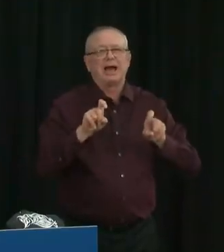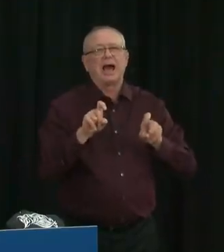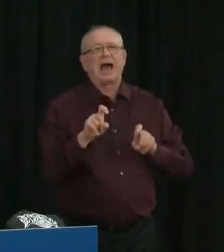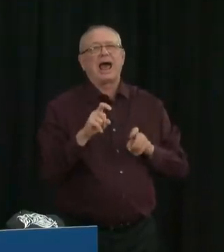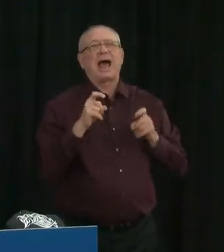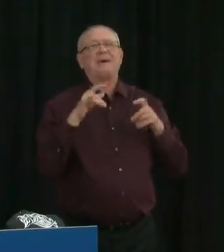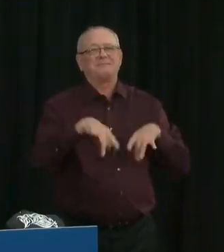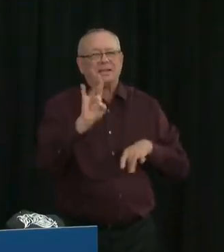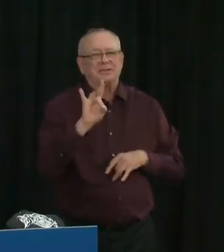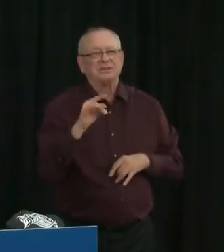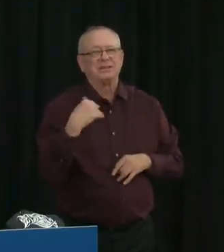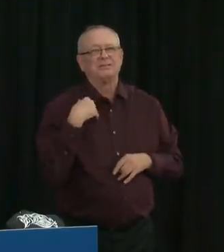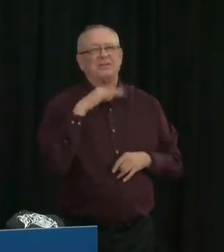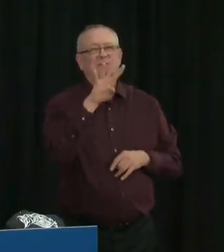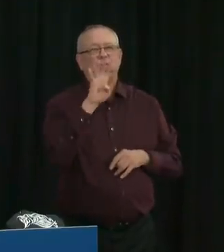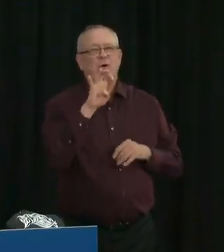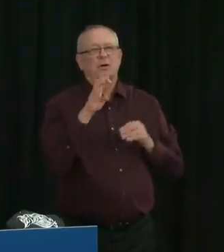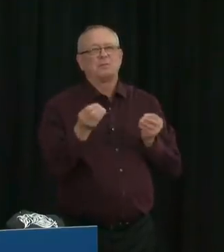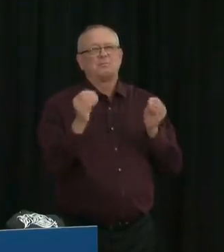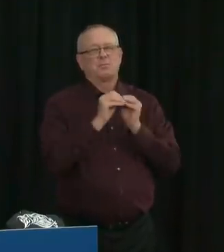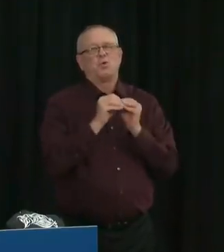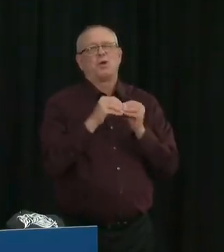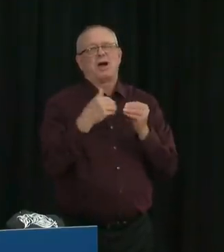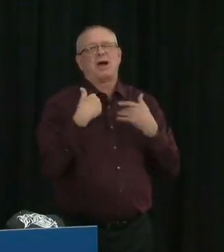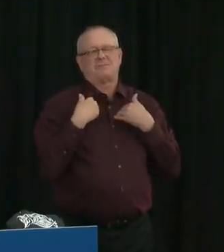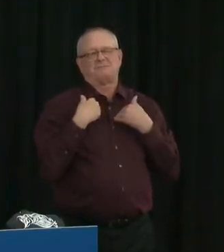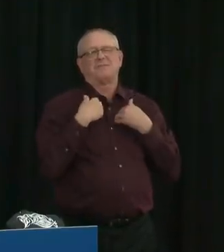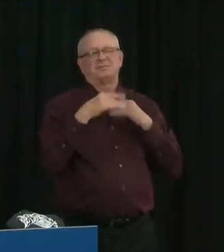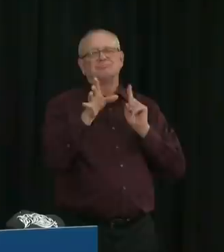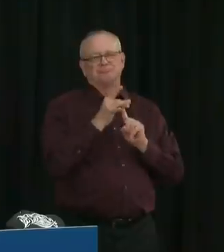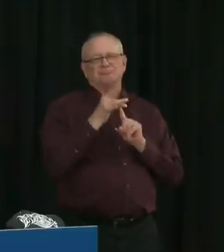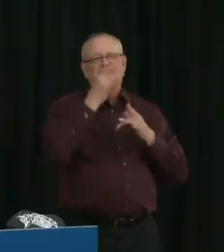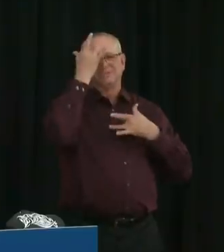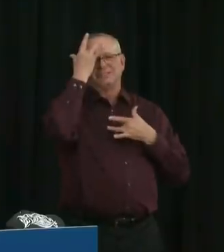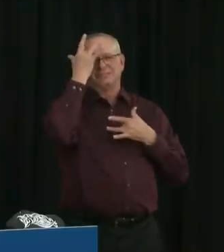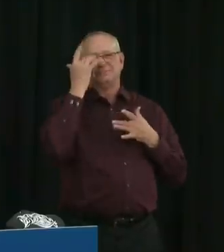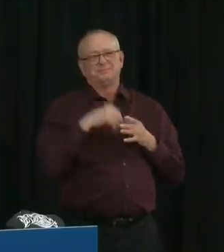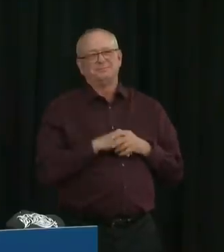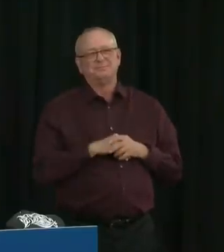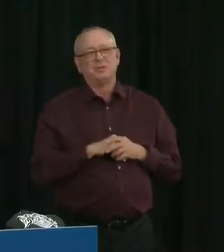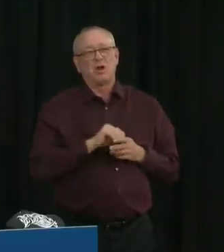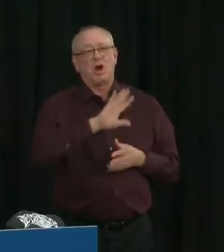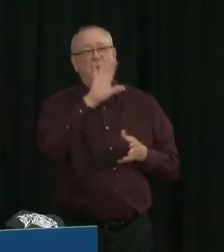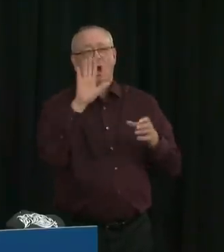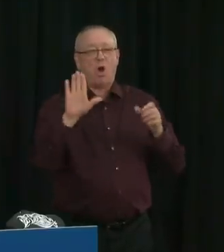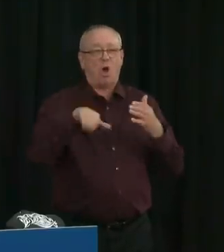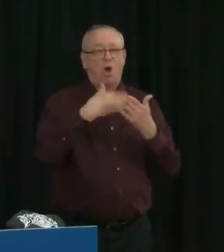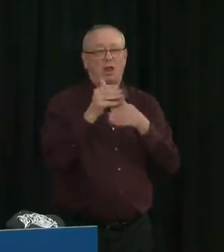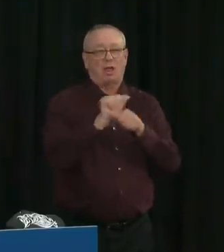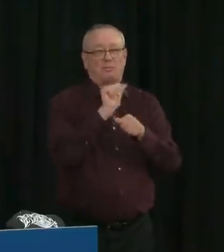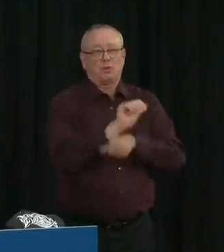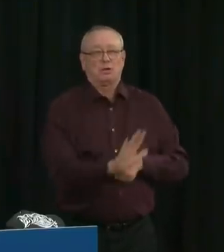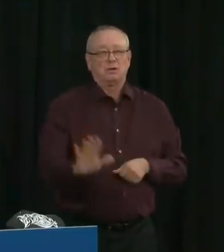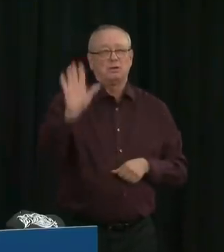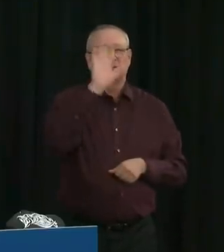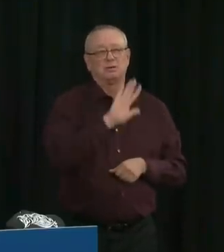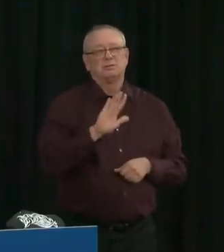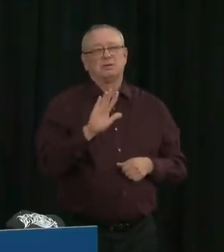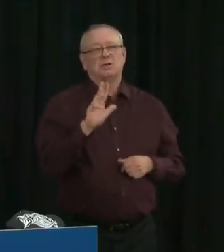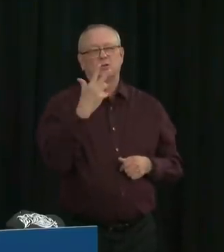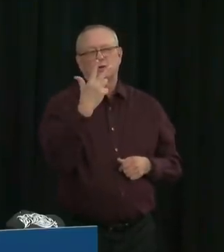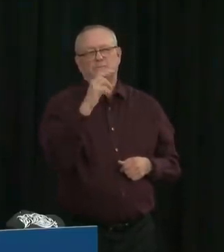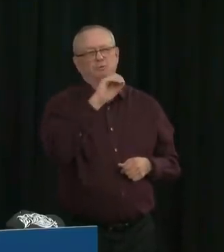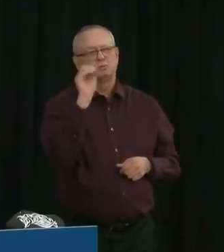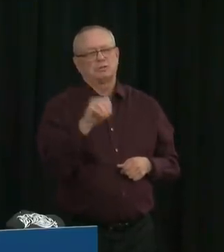Our provincial positivity rate yesterday was 3%. Turning to schools, there are active alerts or outbreaks